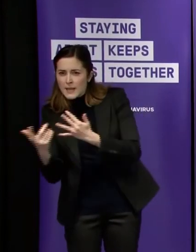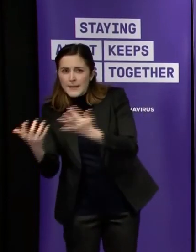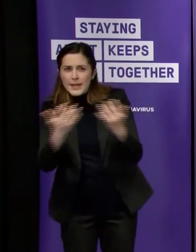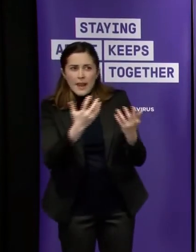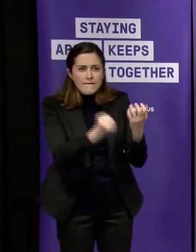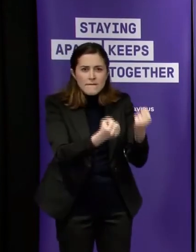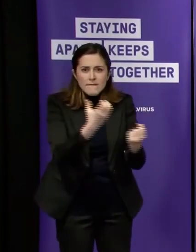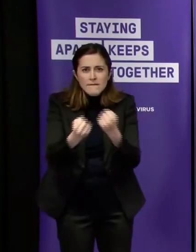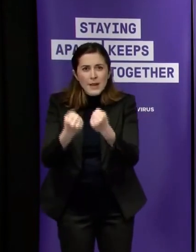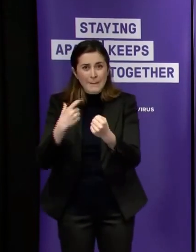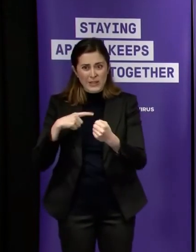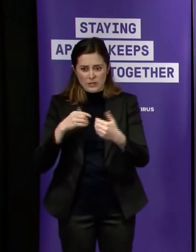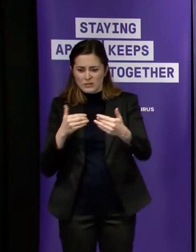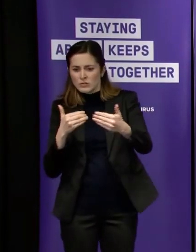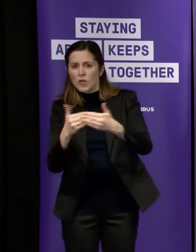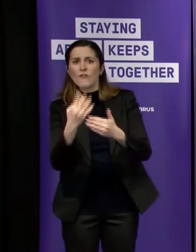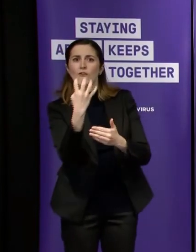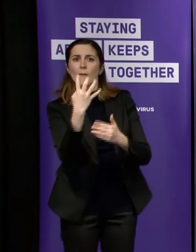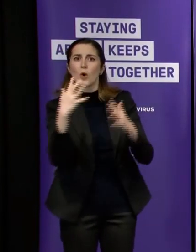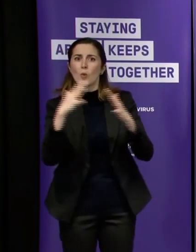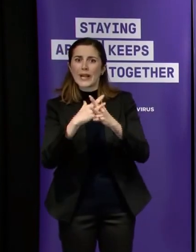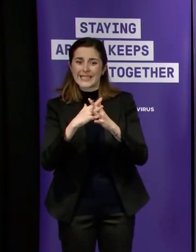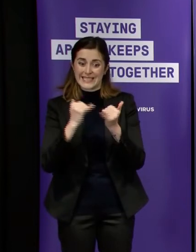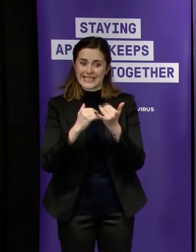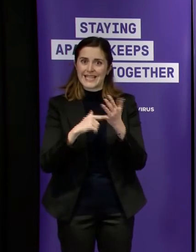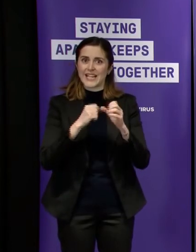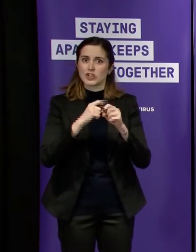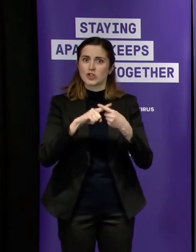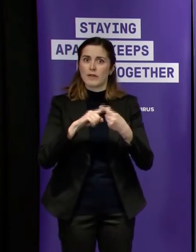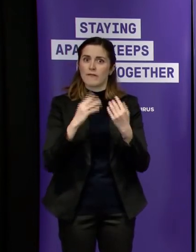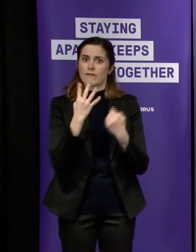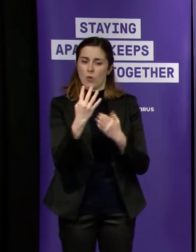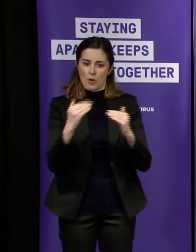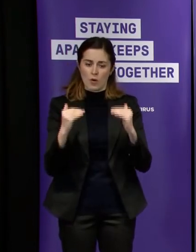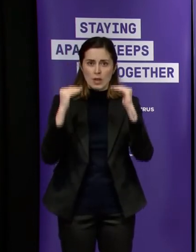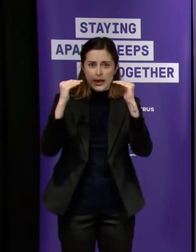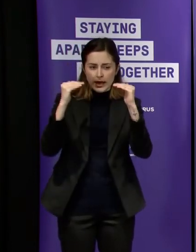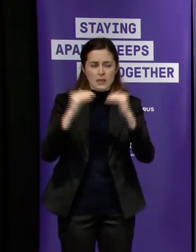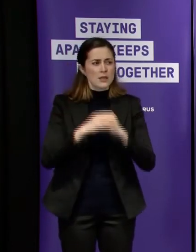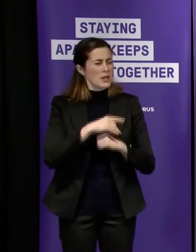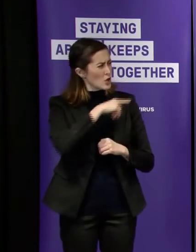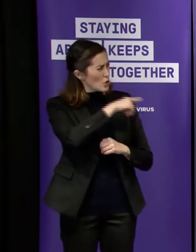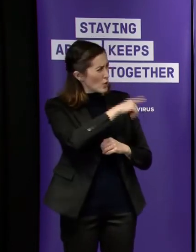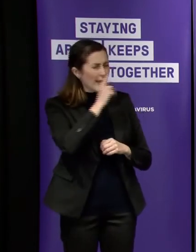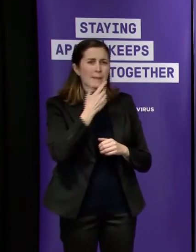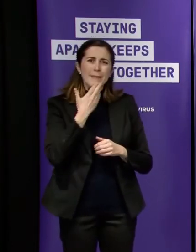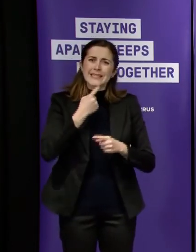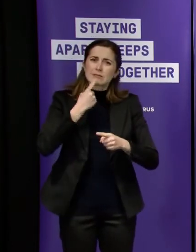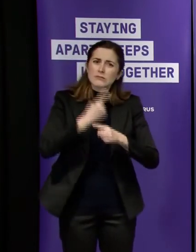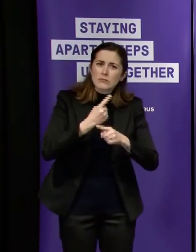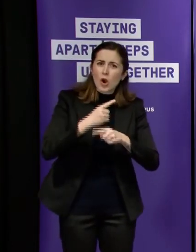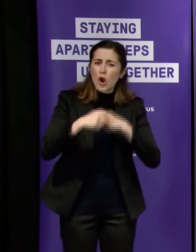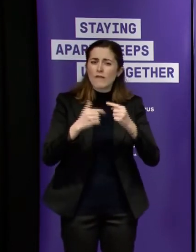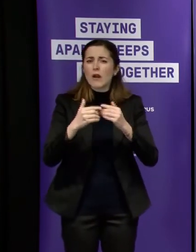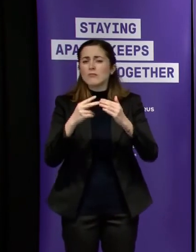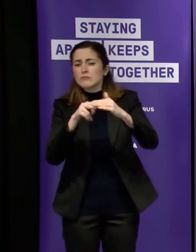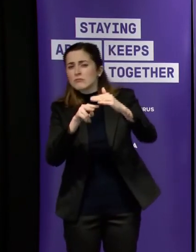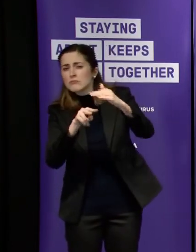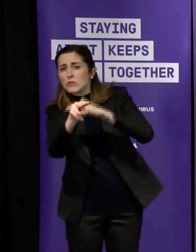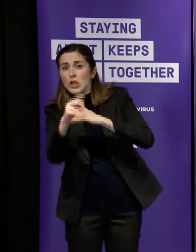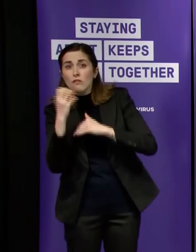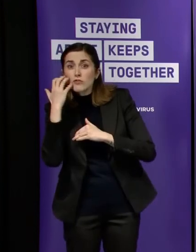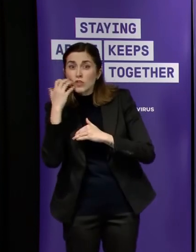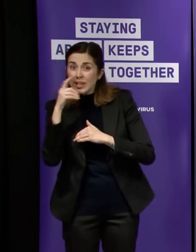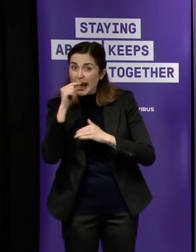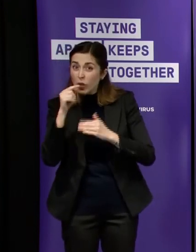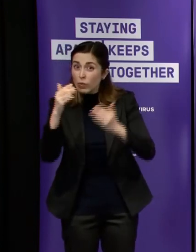that's been done to that transition from stage four to stage three and what a stage three how it may differ to